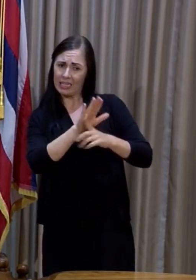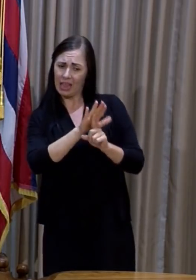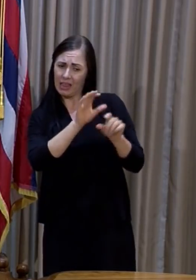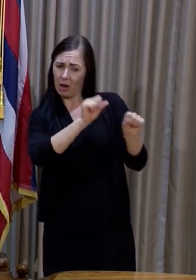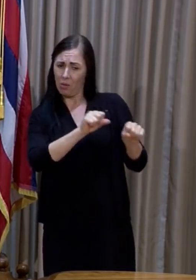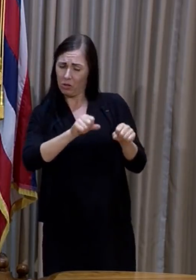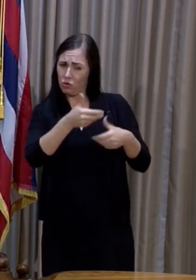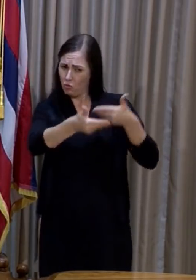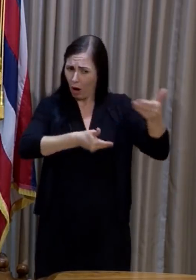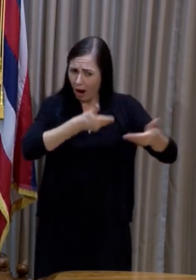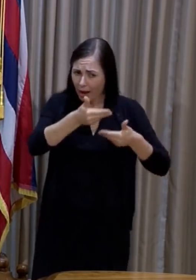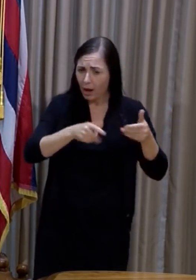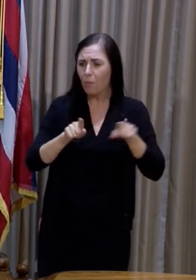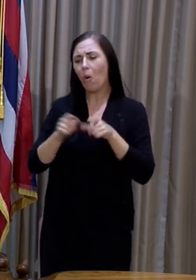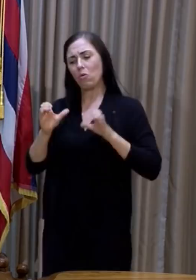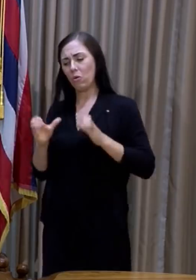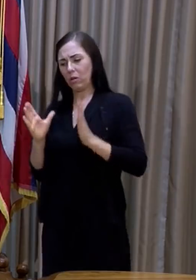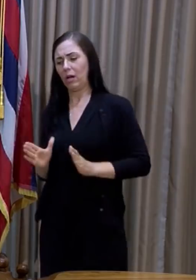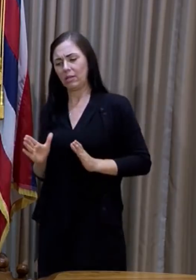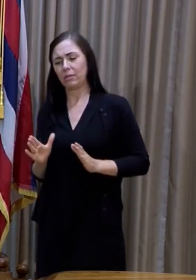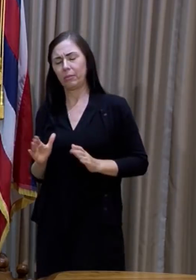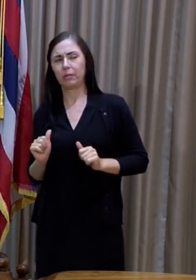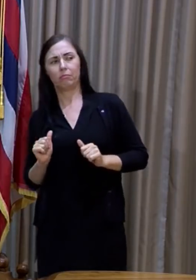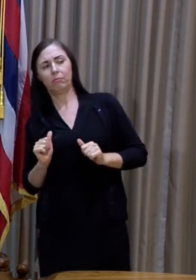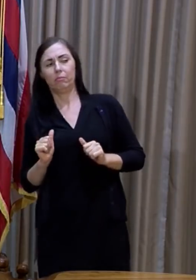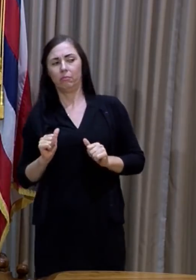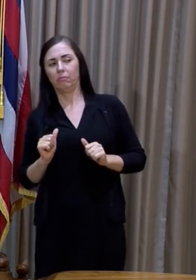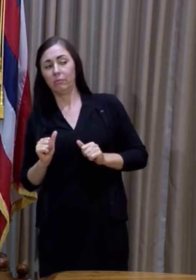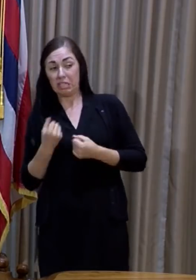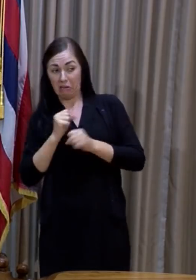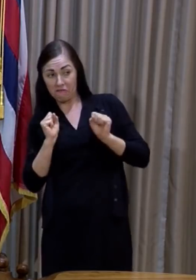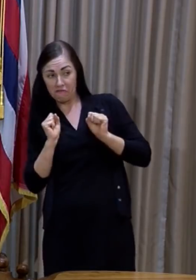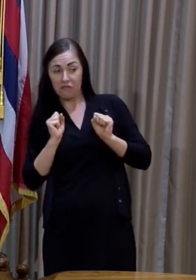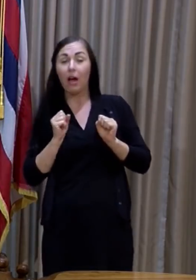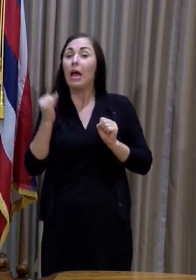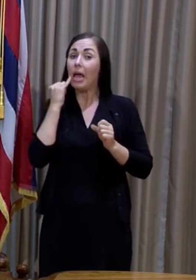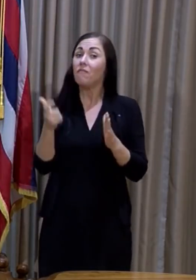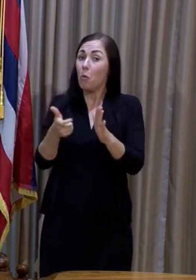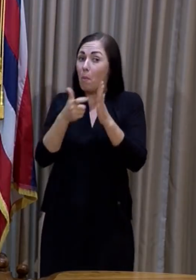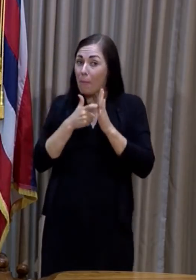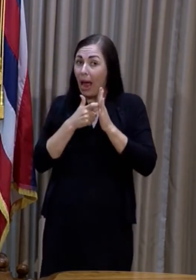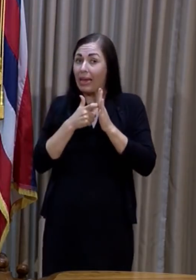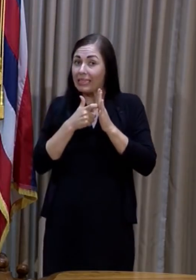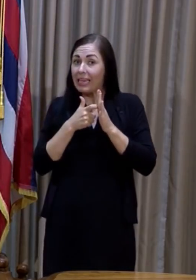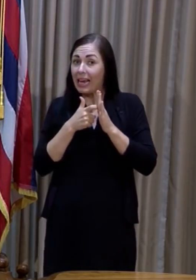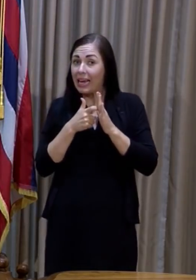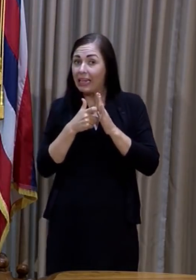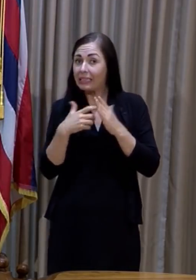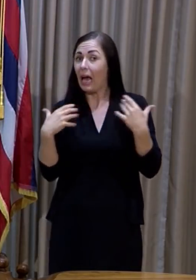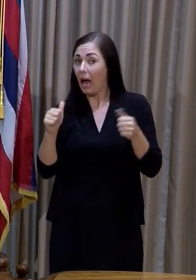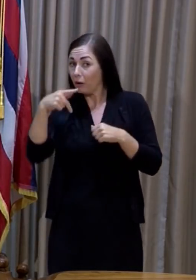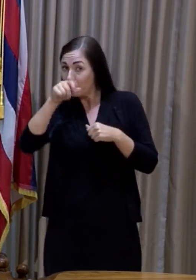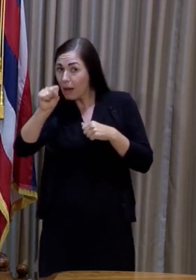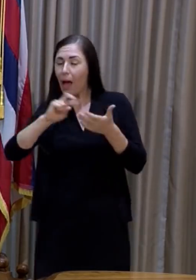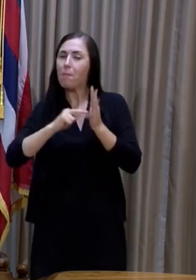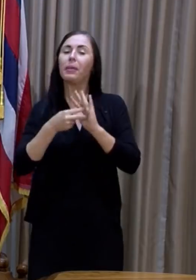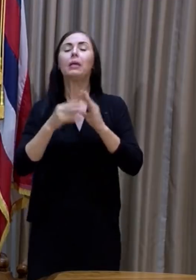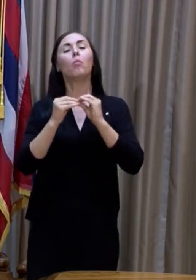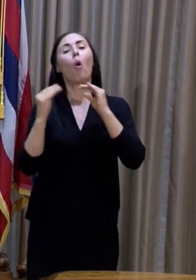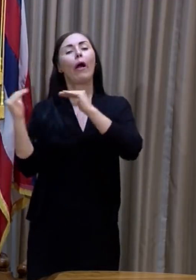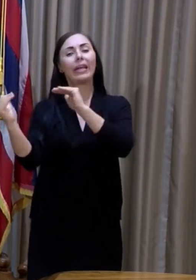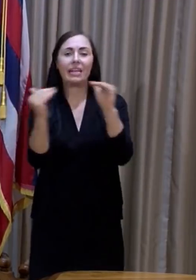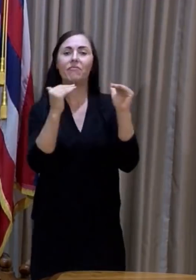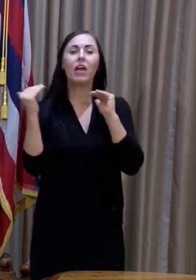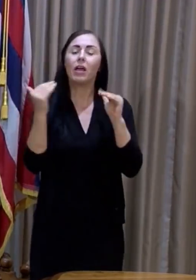customers and people feeling safe to go out. I mean, if you did mandate that, it would be an even playing field essentially. And